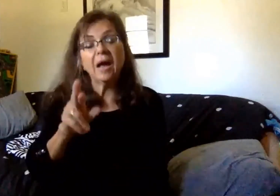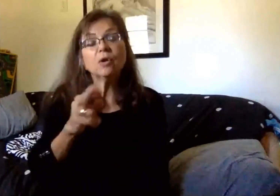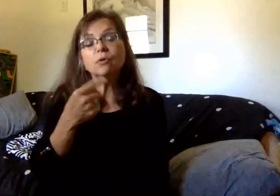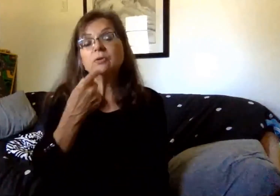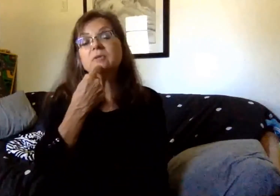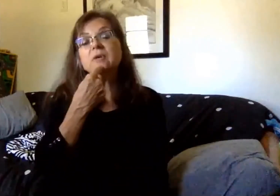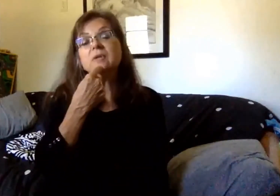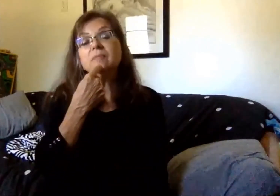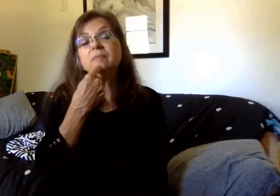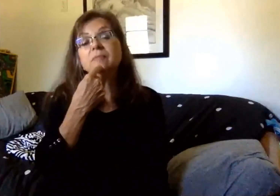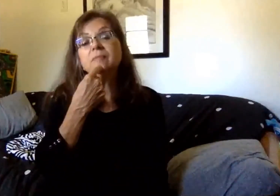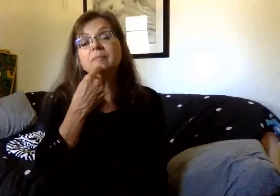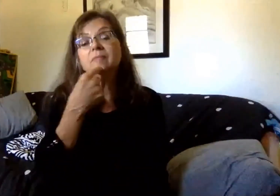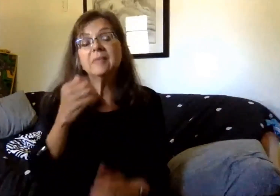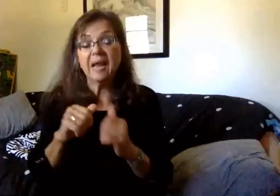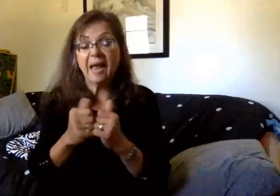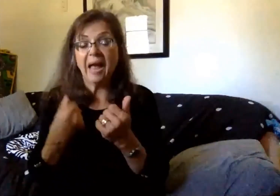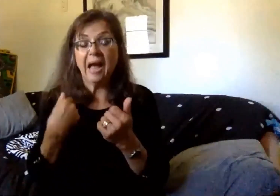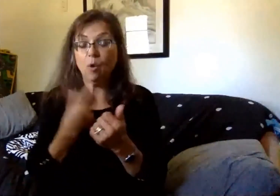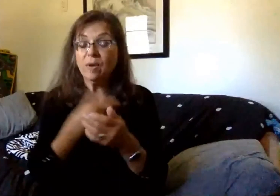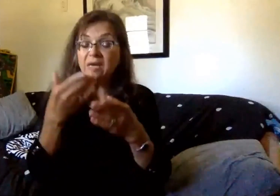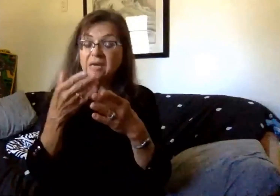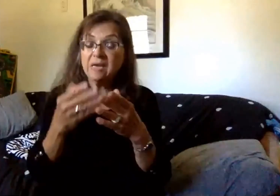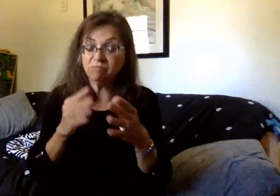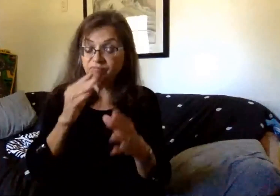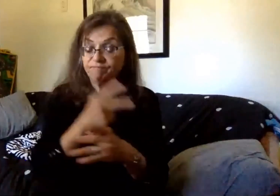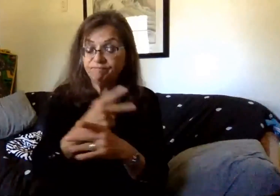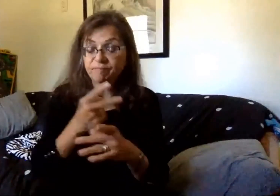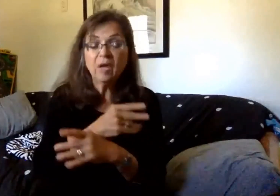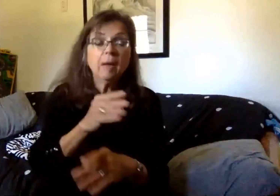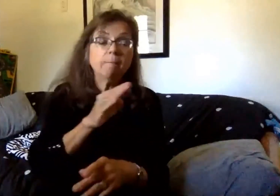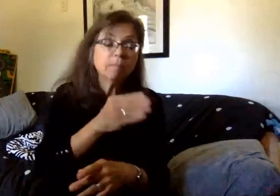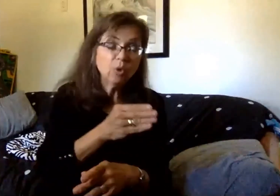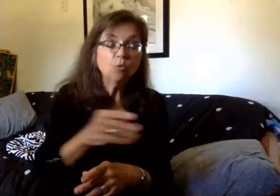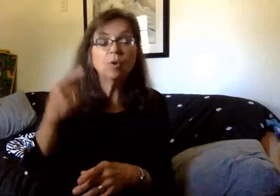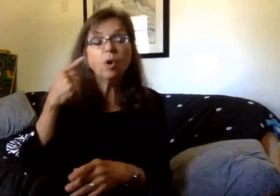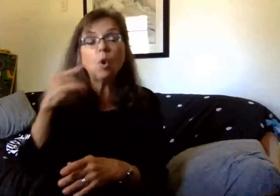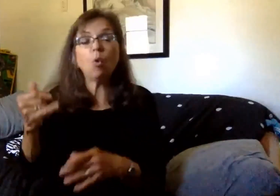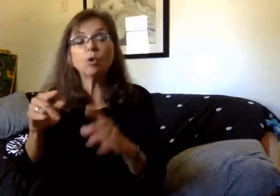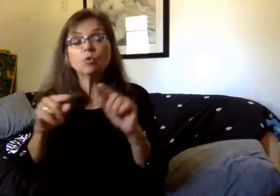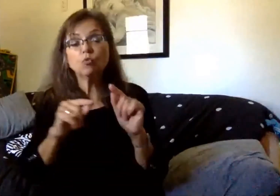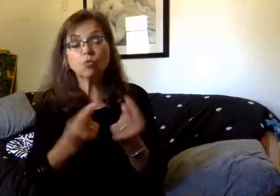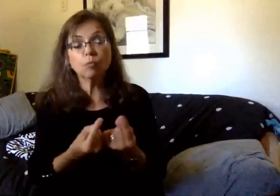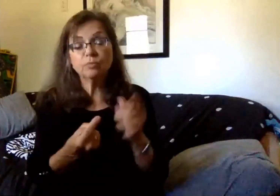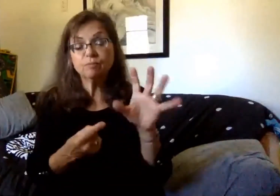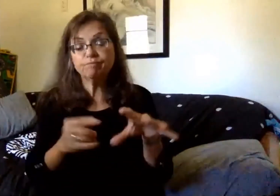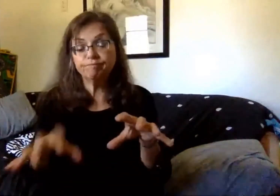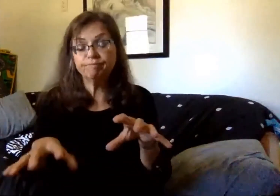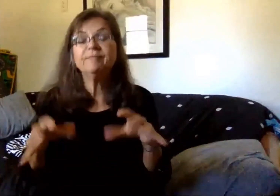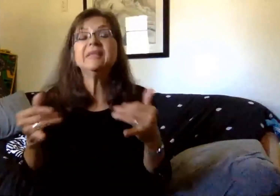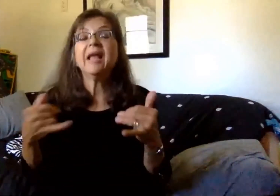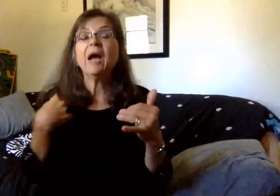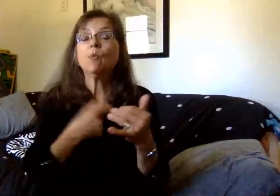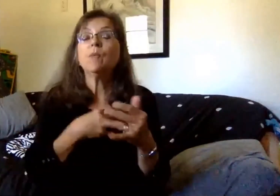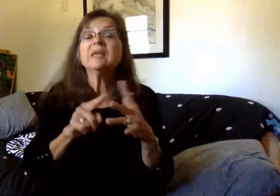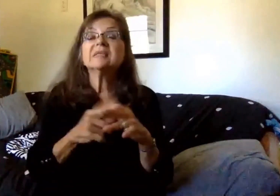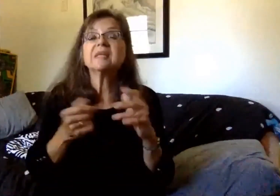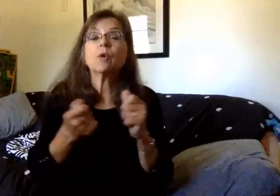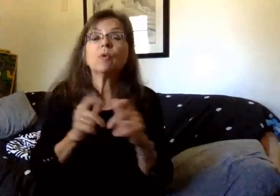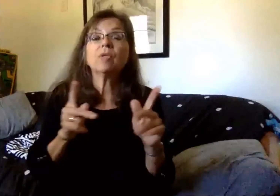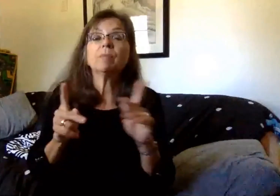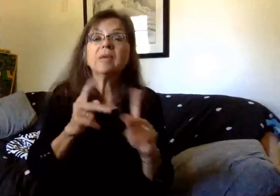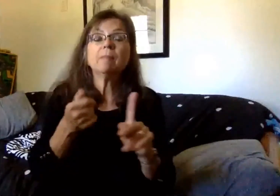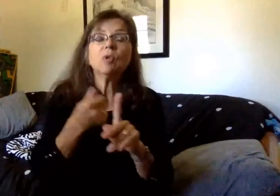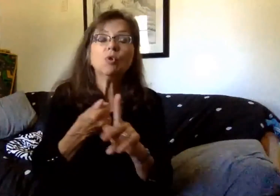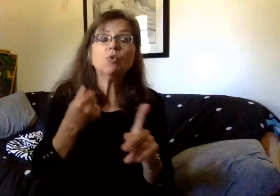how we were able to devise the blue and gold groups. Now we started off with the individuals that selected the remote learning